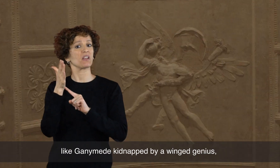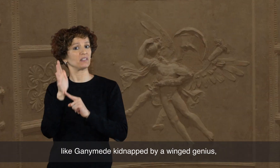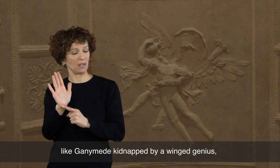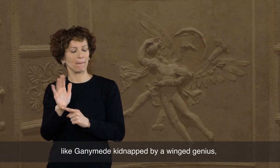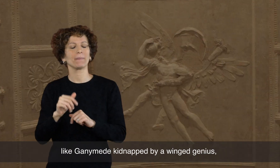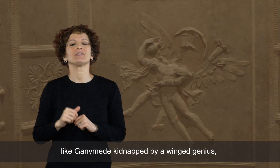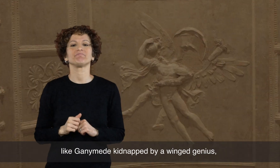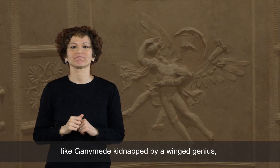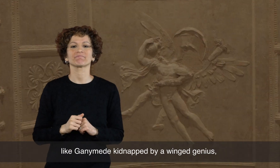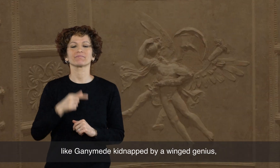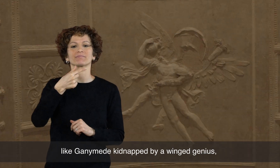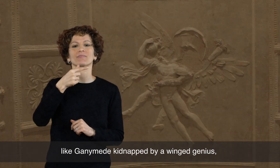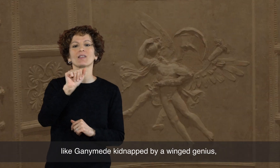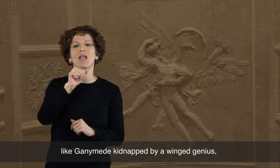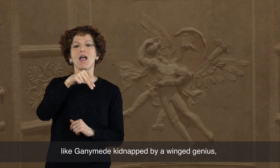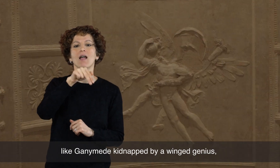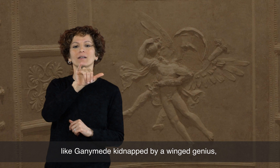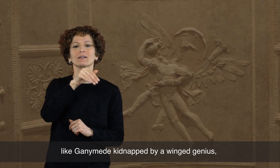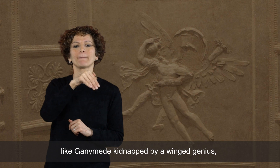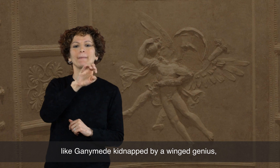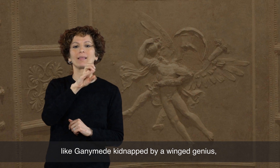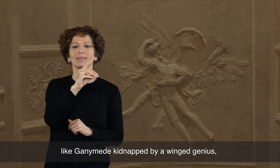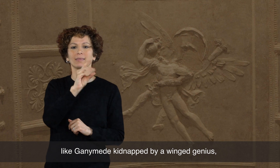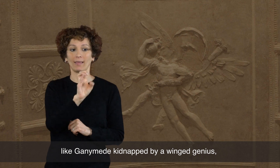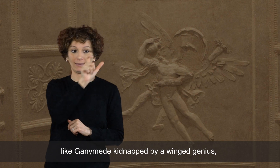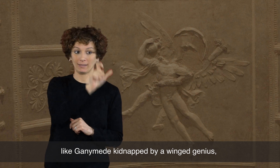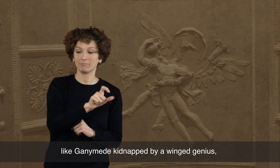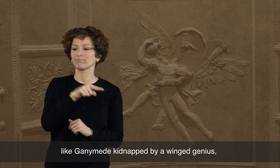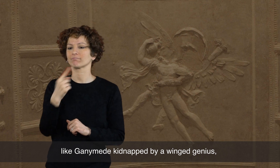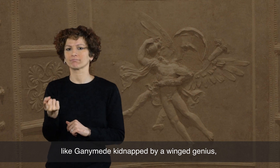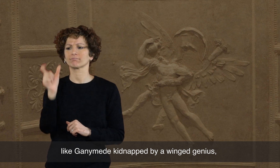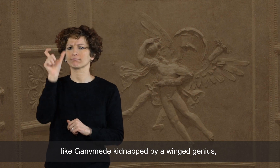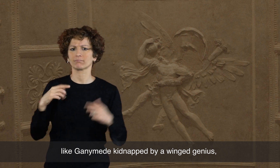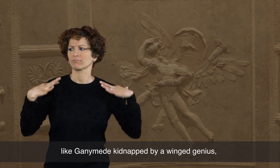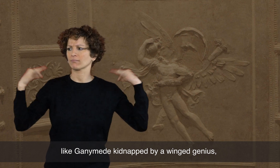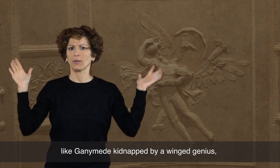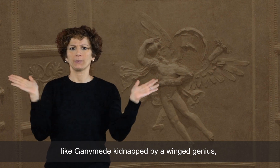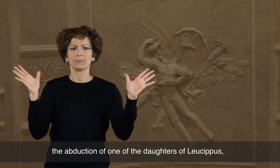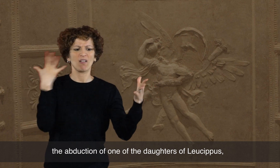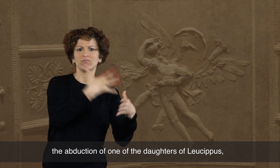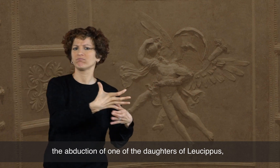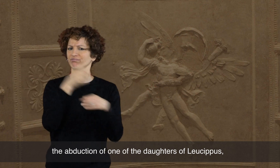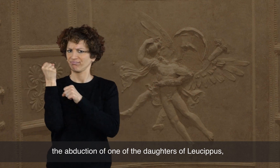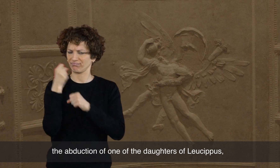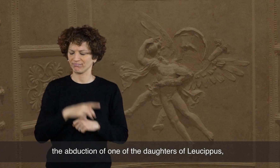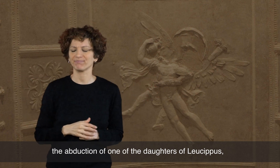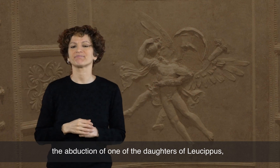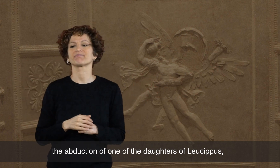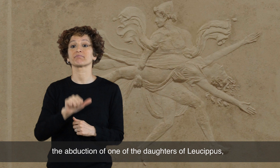Like Ganymede kidnapped by a winged genius. The abduction of one of the